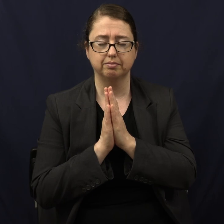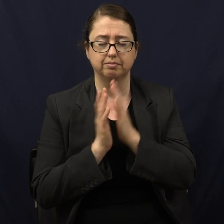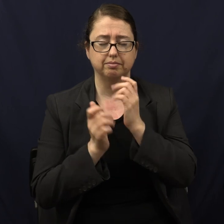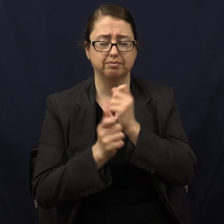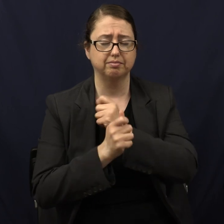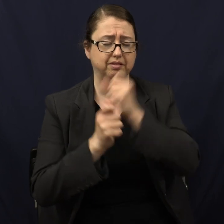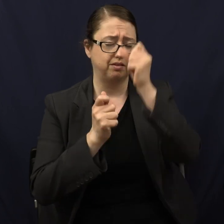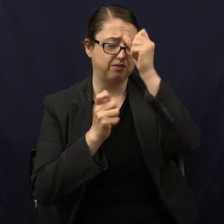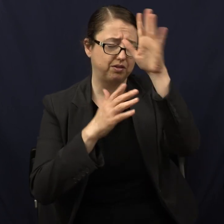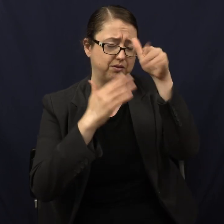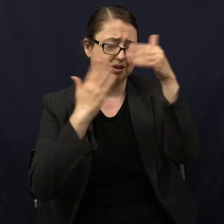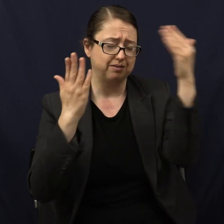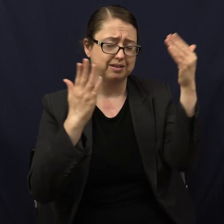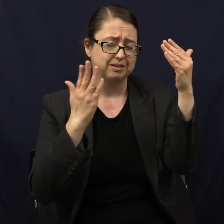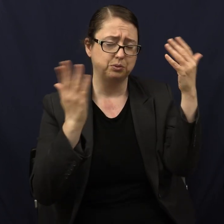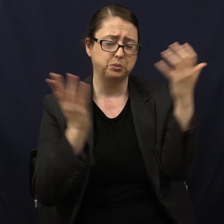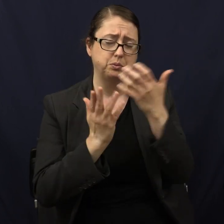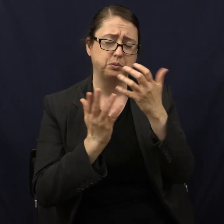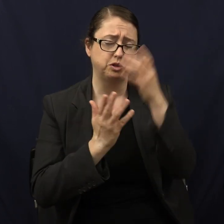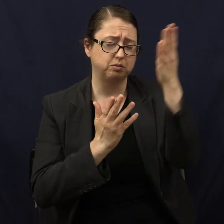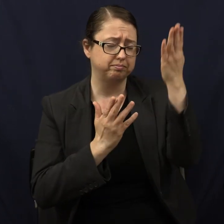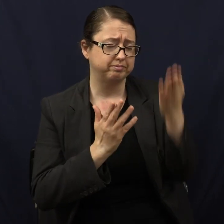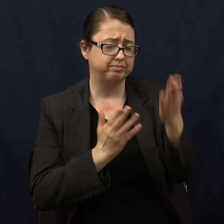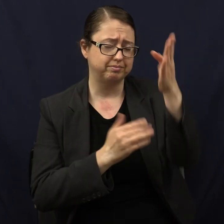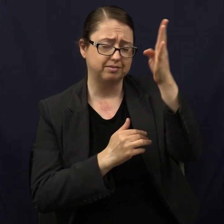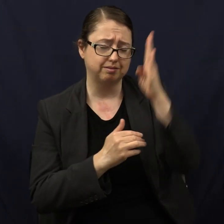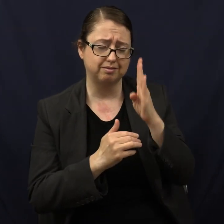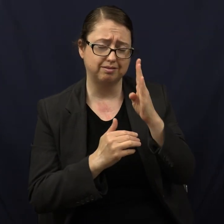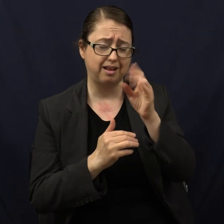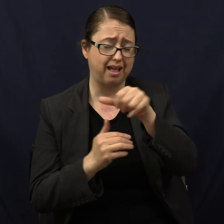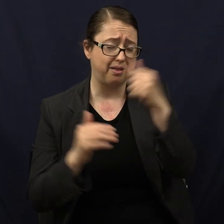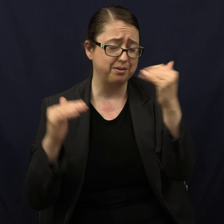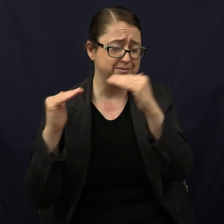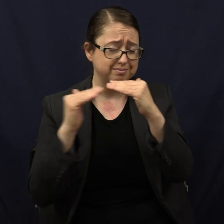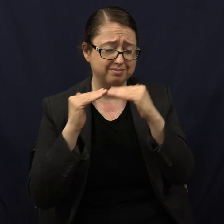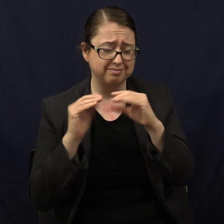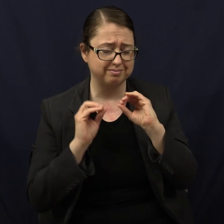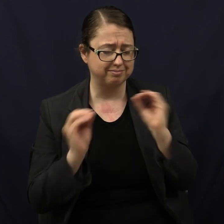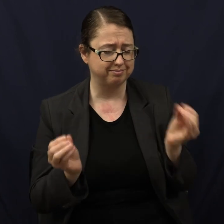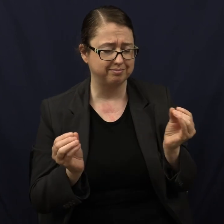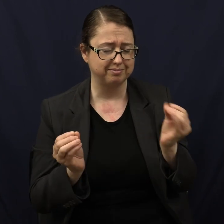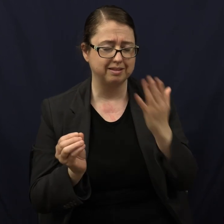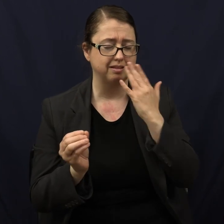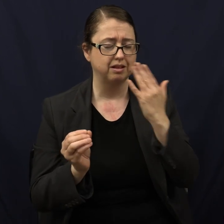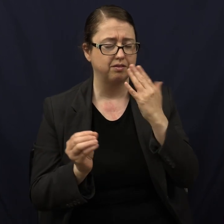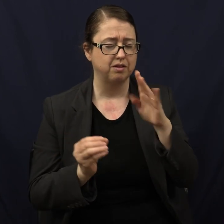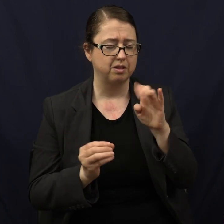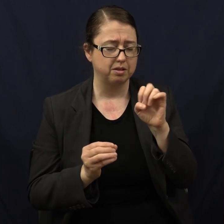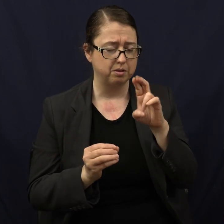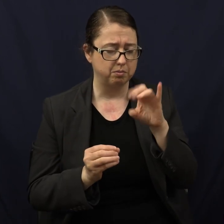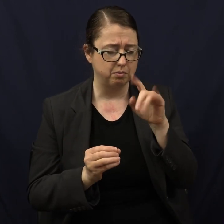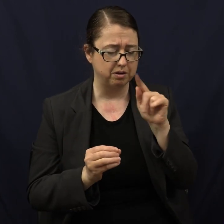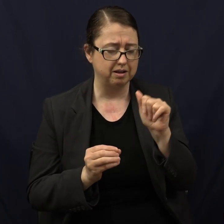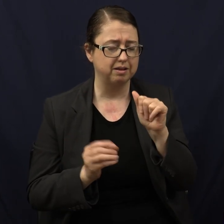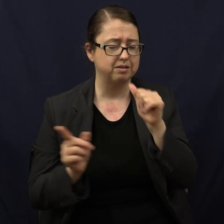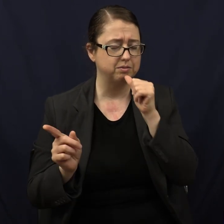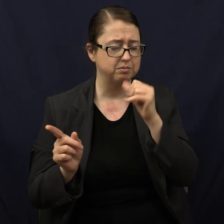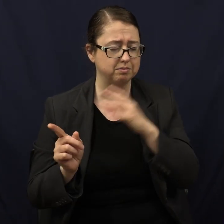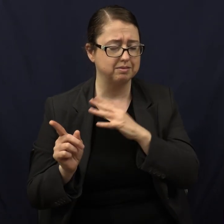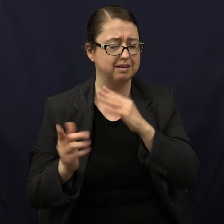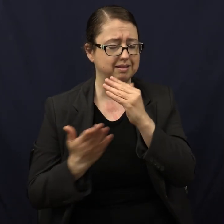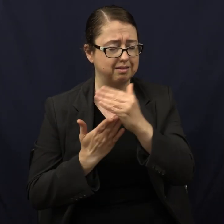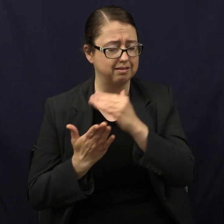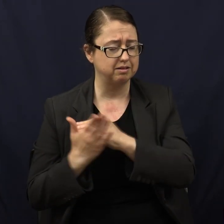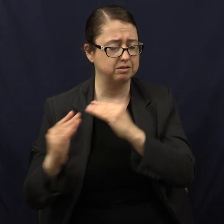loving Father in heaven, you are God and there is no other. Father, thank you for Barita, for the lesson that she taught me,